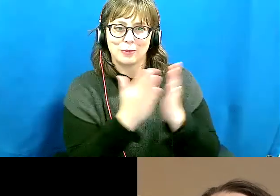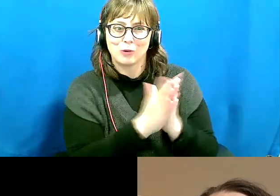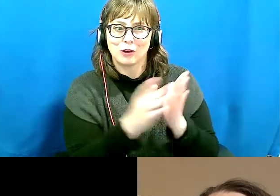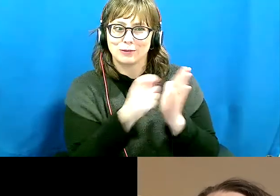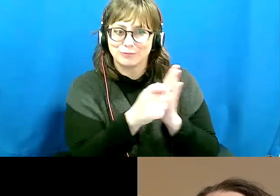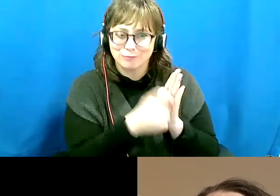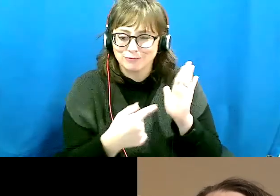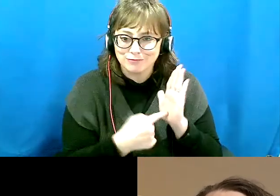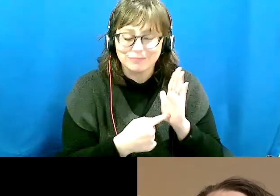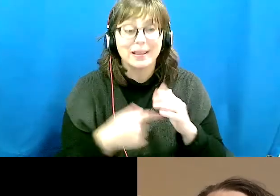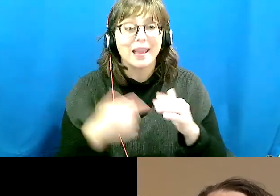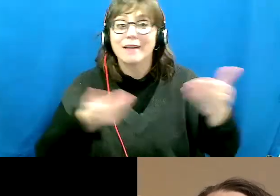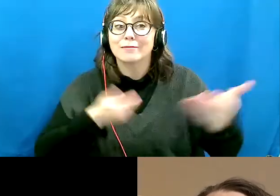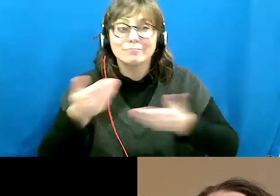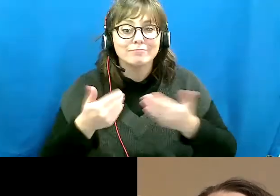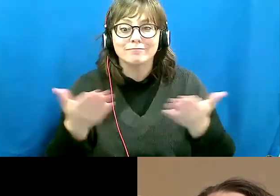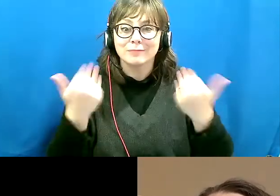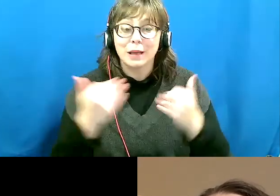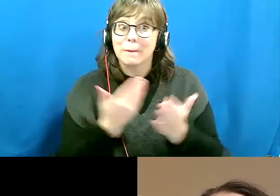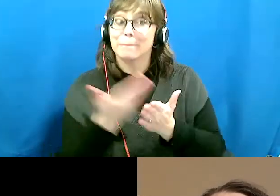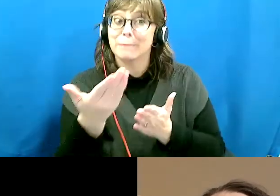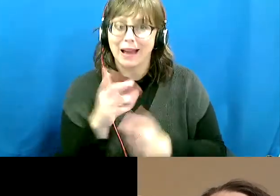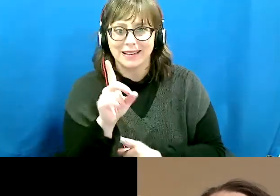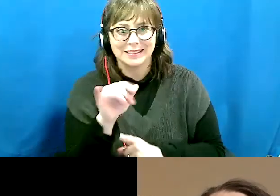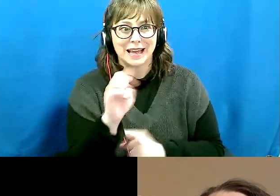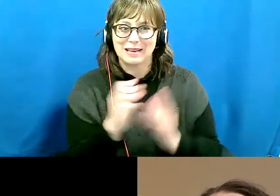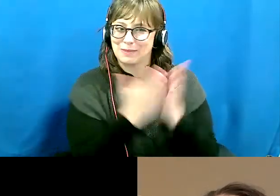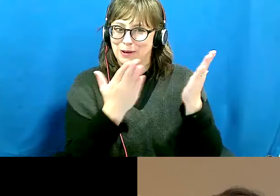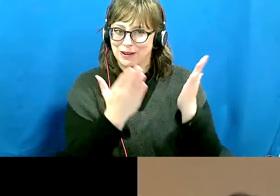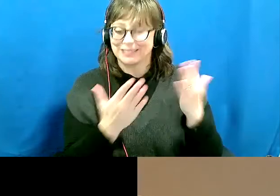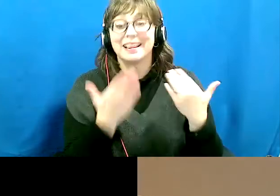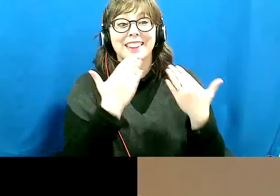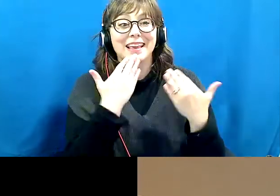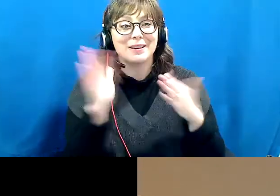And everybody, please come and buy Diane's book. Thank you. Bye.